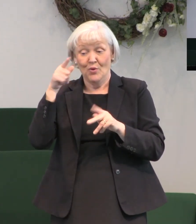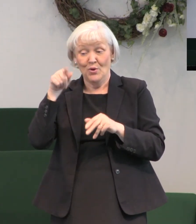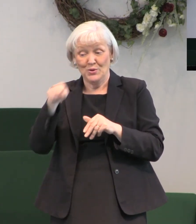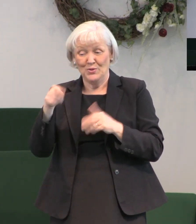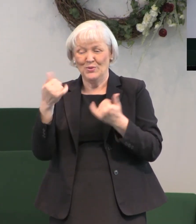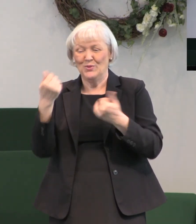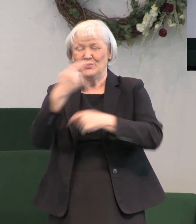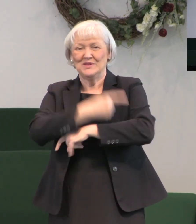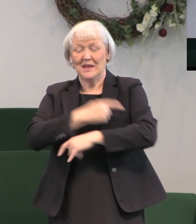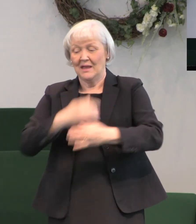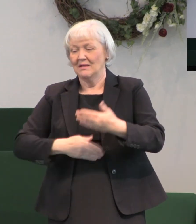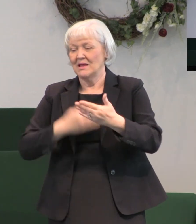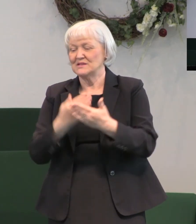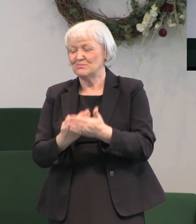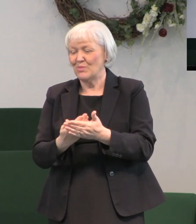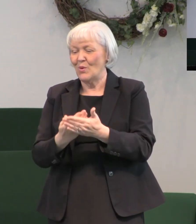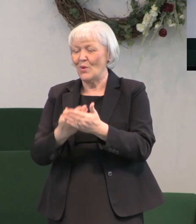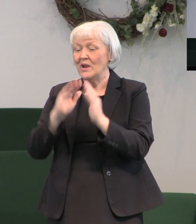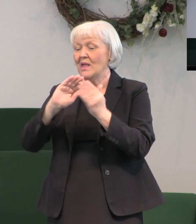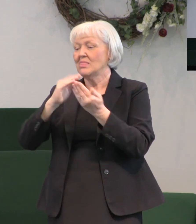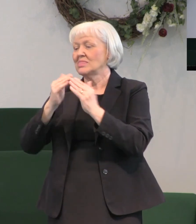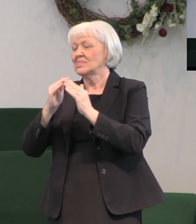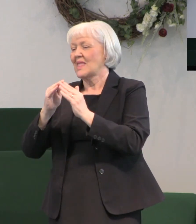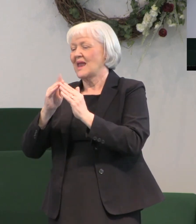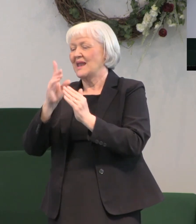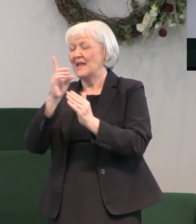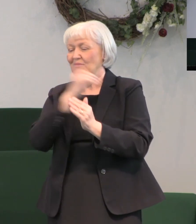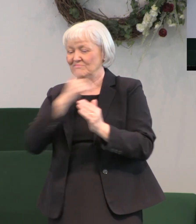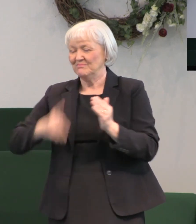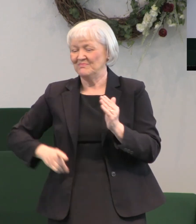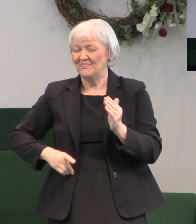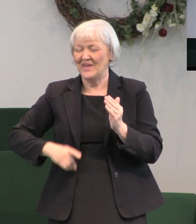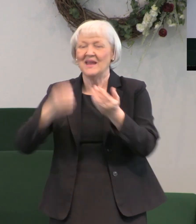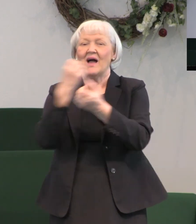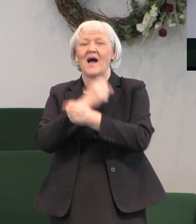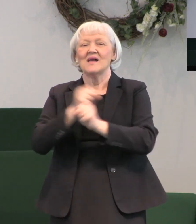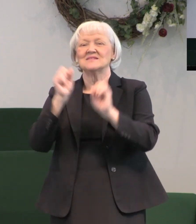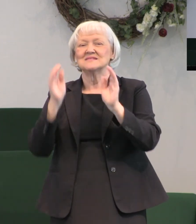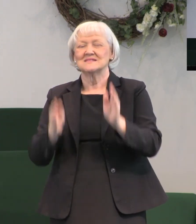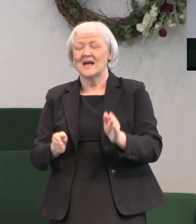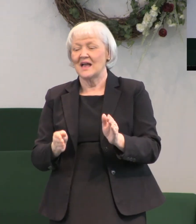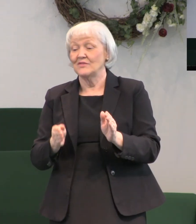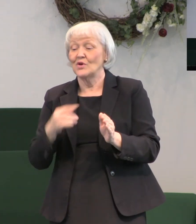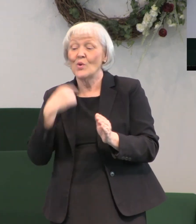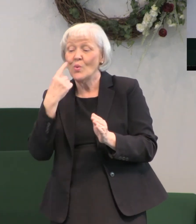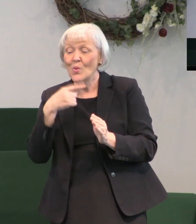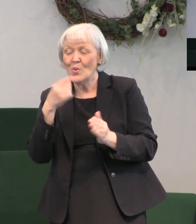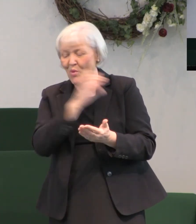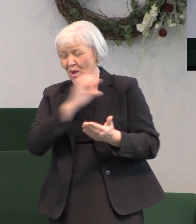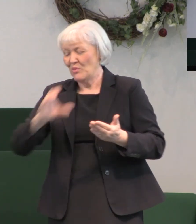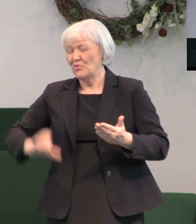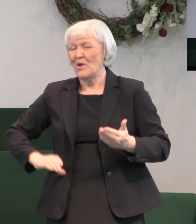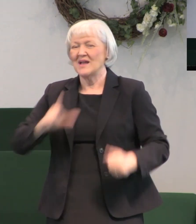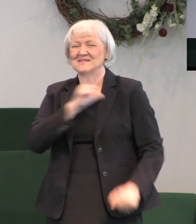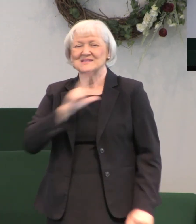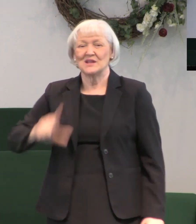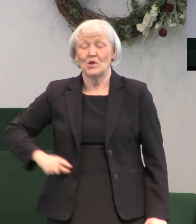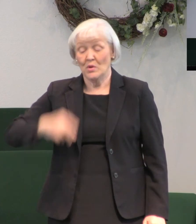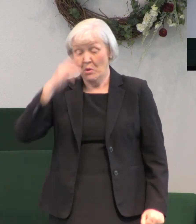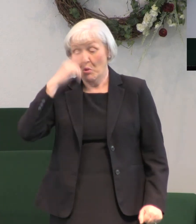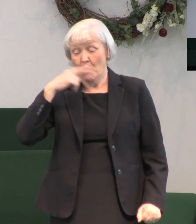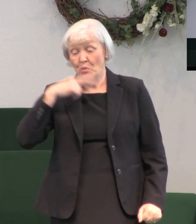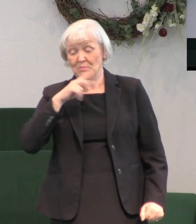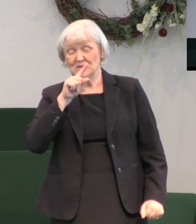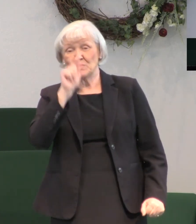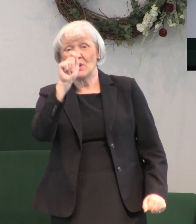this day in the city of David a Savior which is Christ the Lord Romans 1 16 Paul said I'm not ashamed